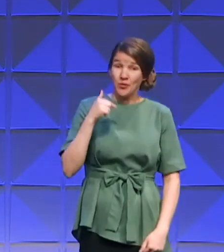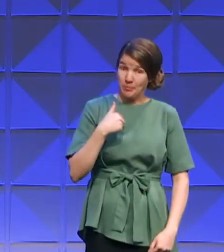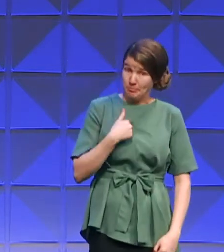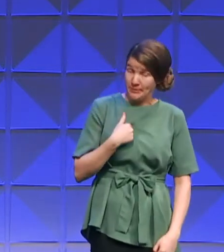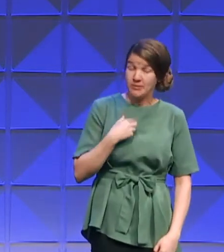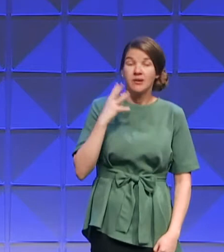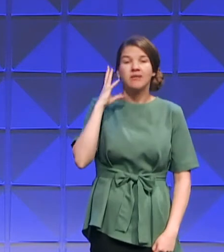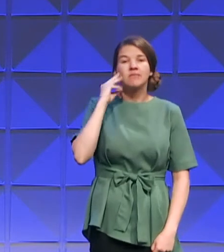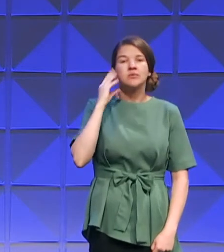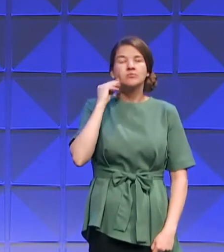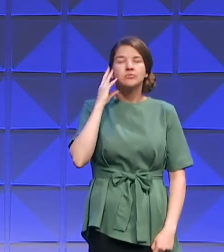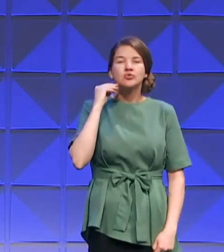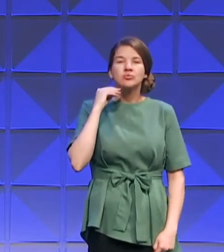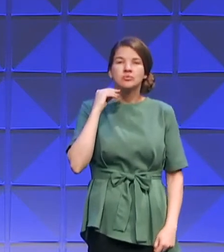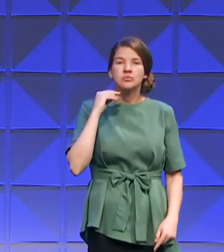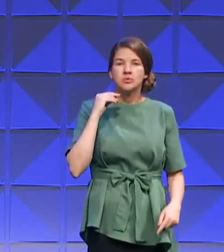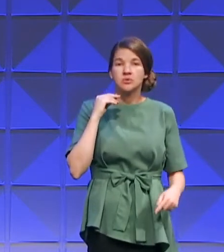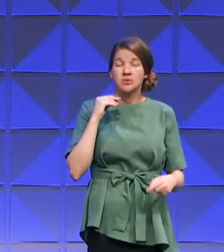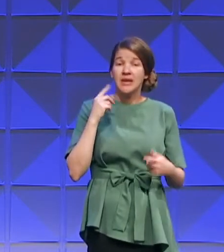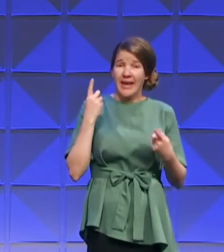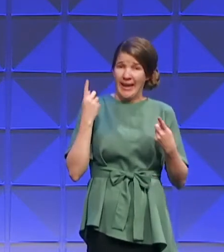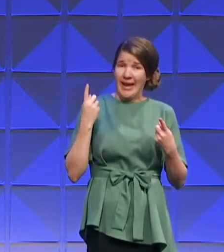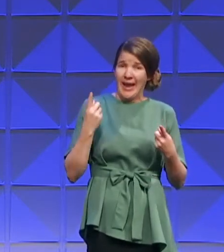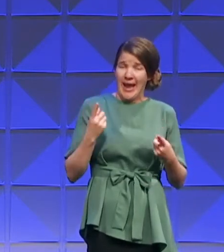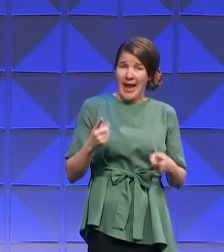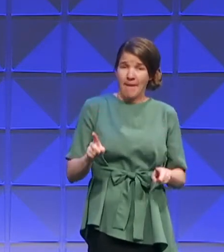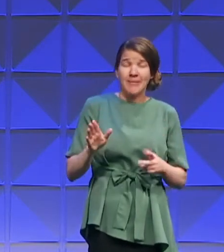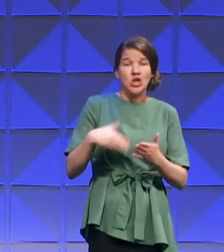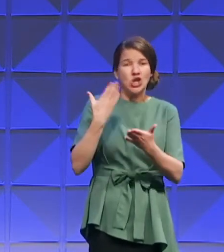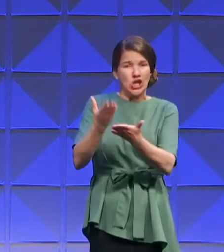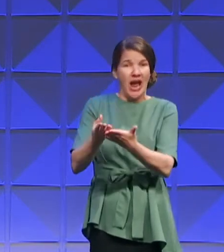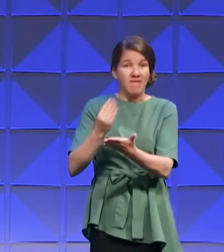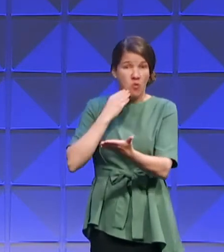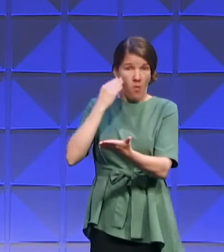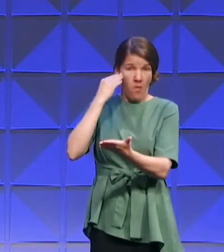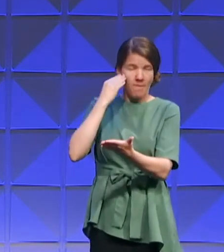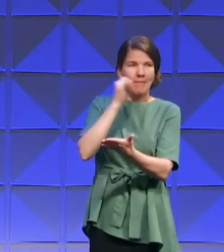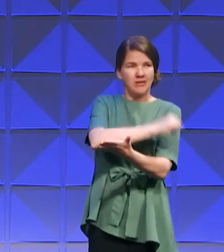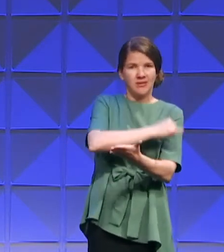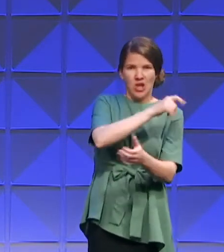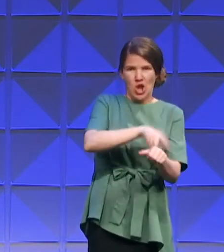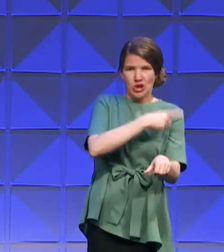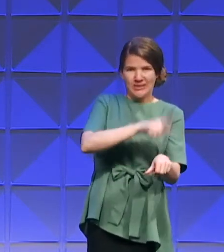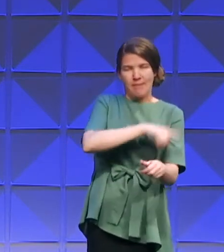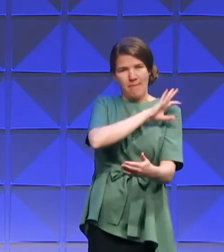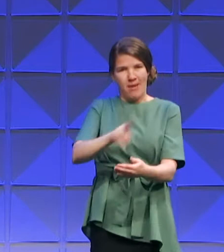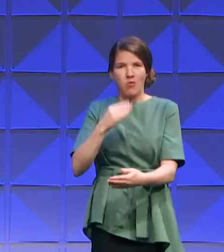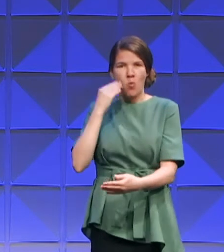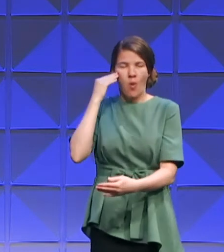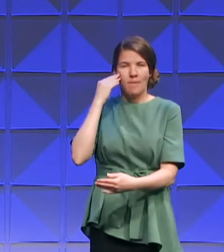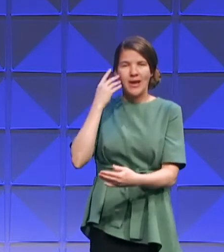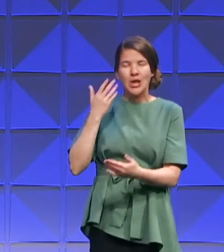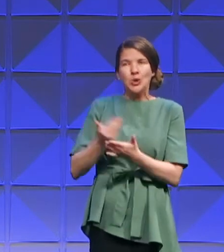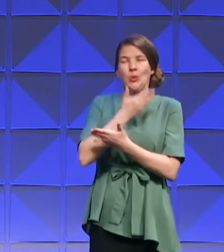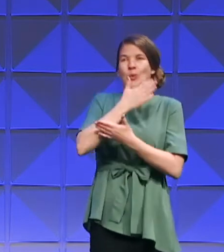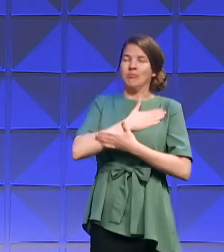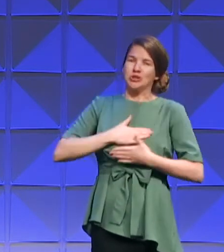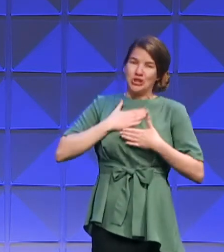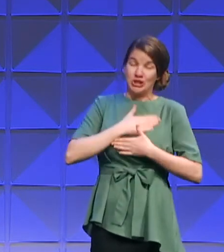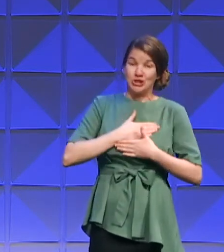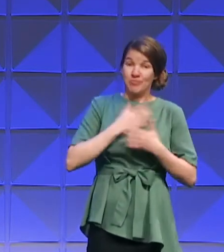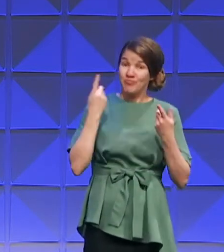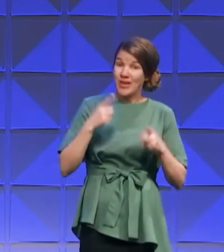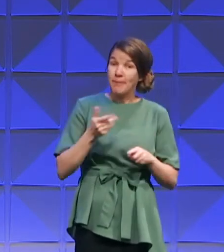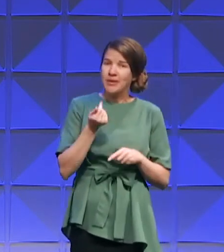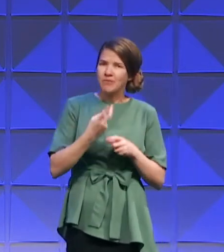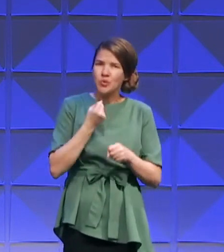whenever I have arrived back home with a fresh appreciation of its value. A few years ago, I was